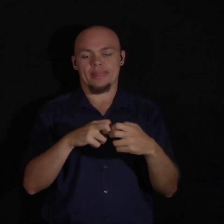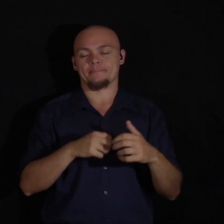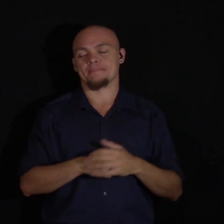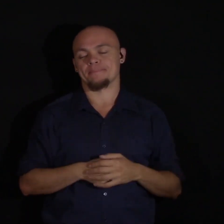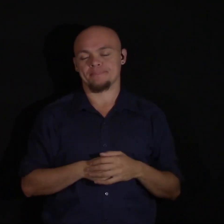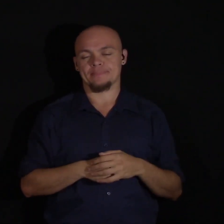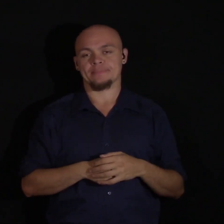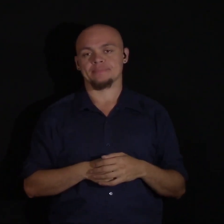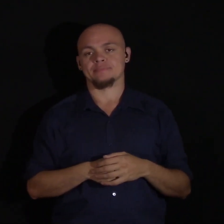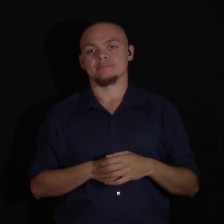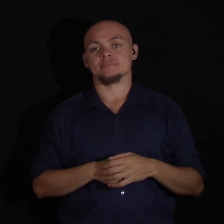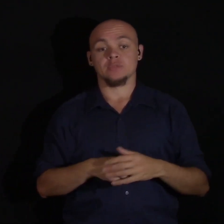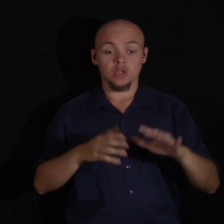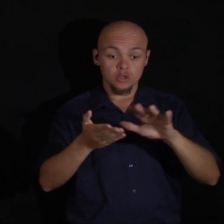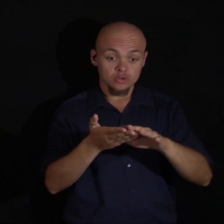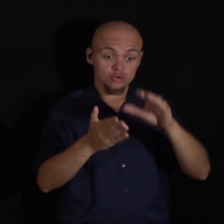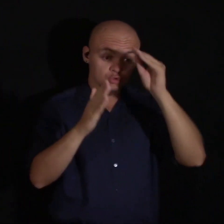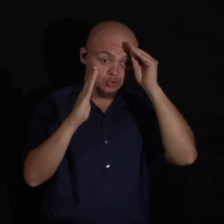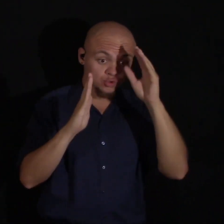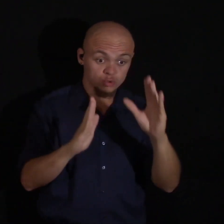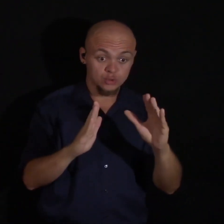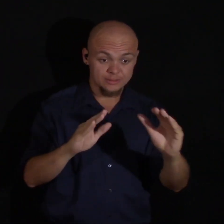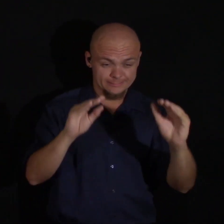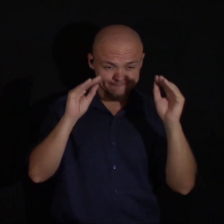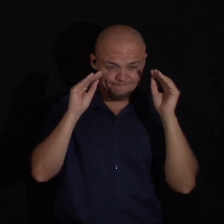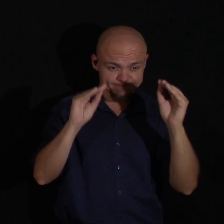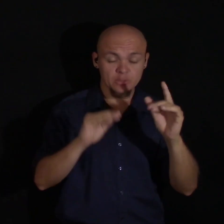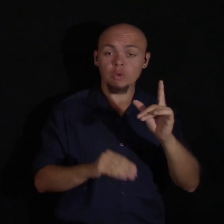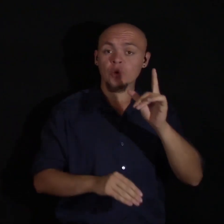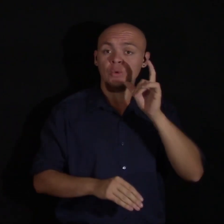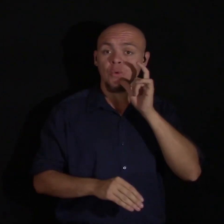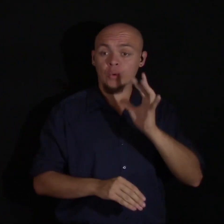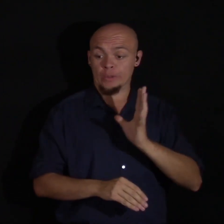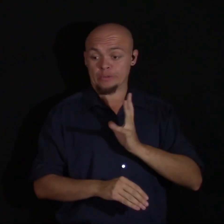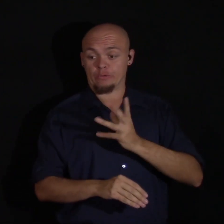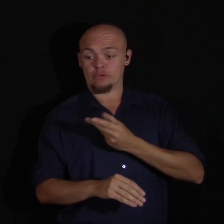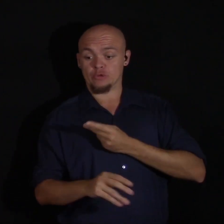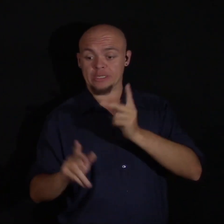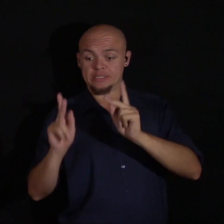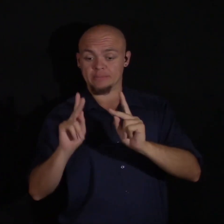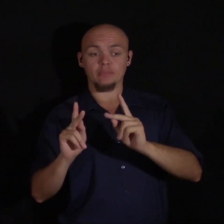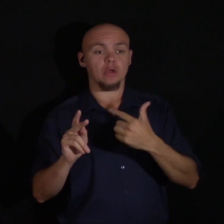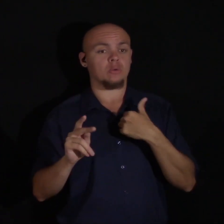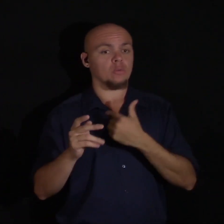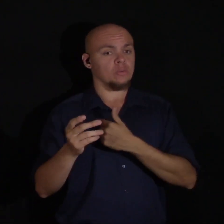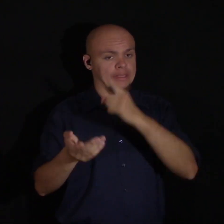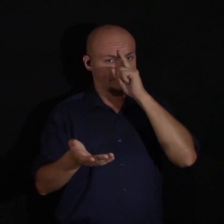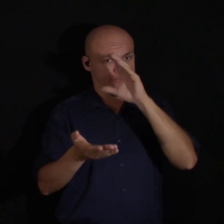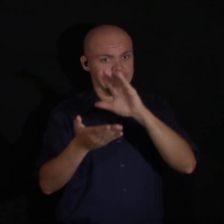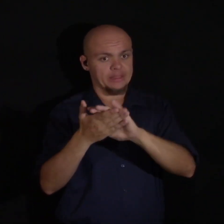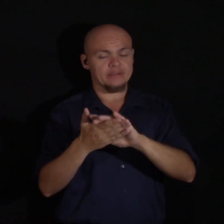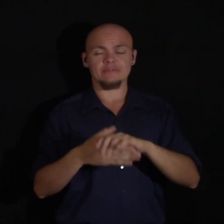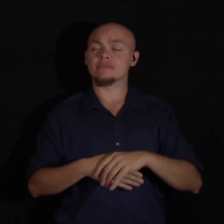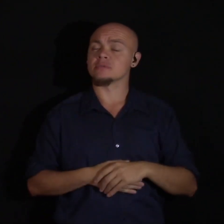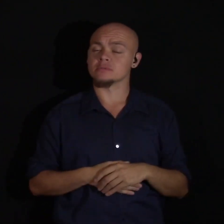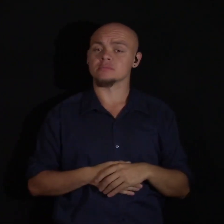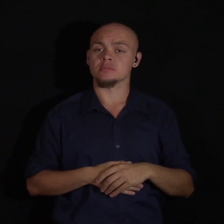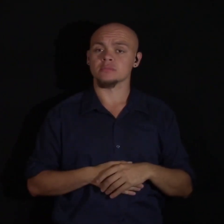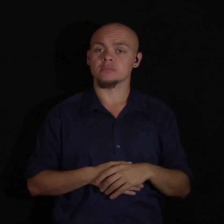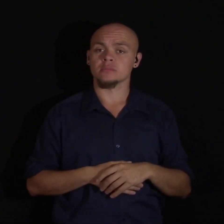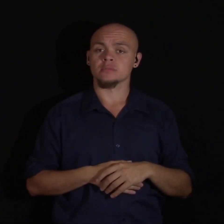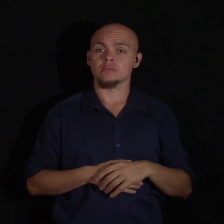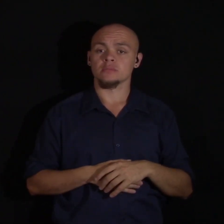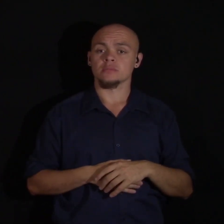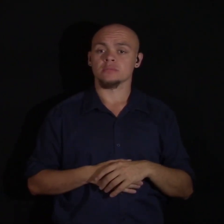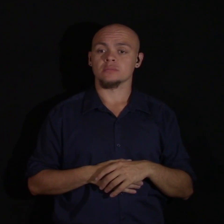students about who we are and what we stand for. And this doesn't just add towards a